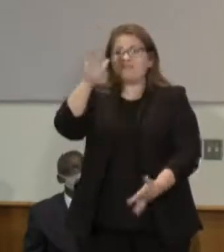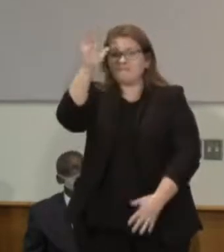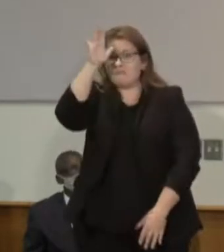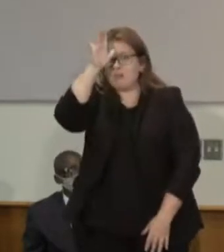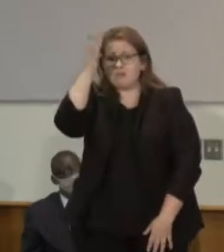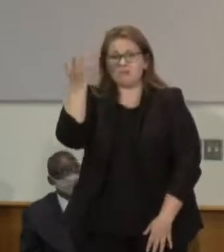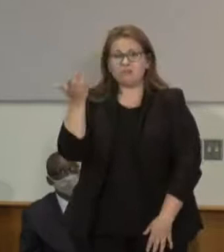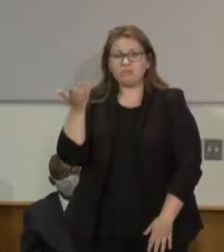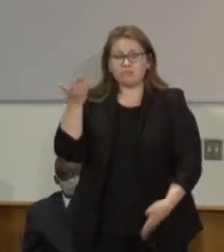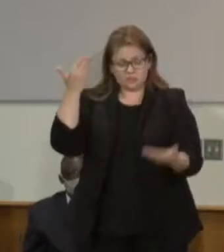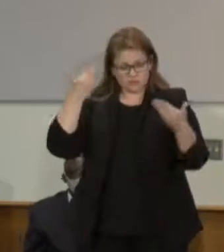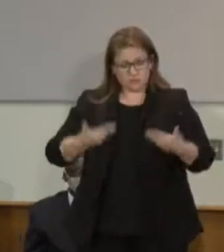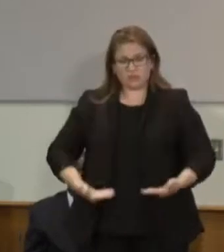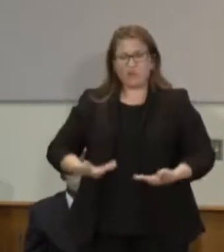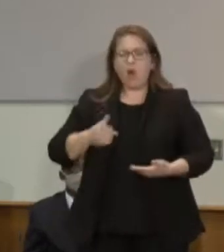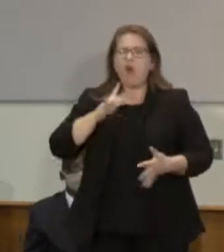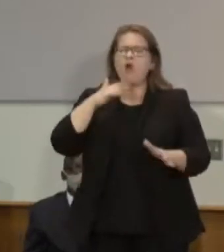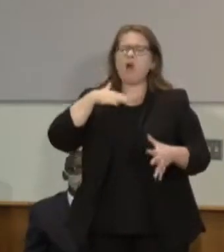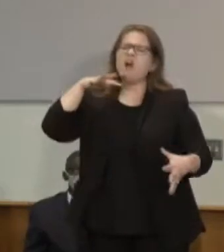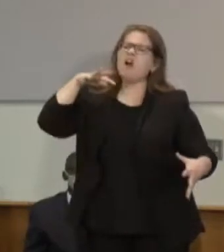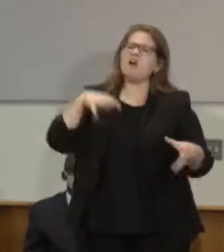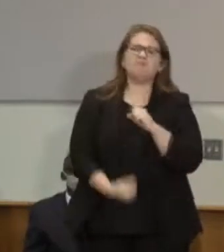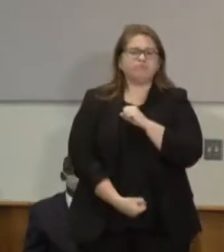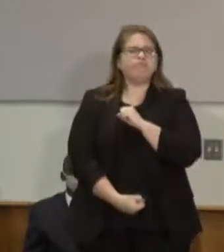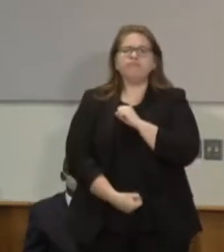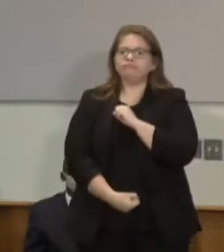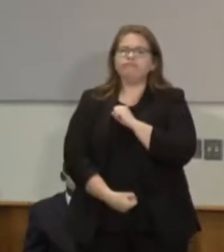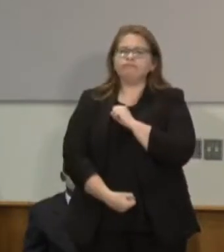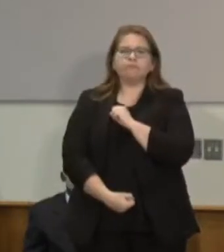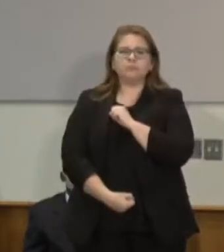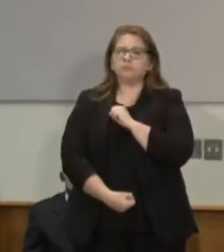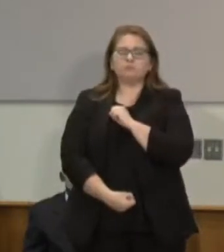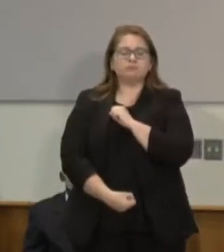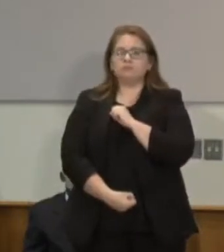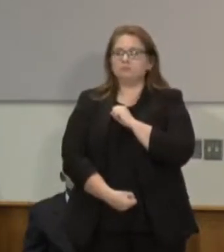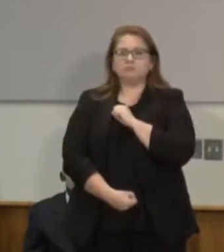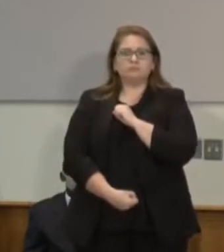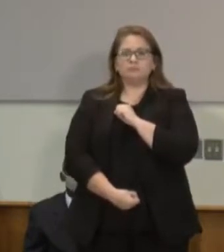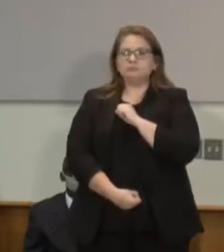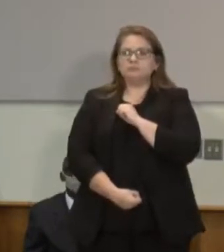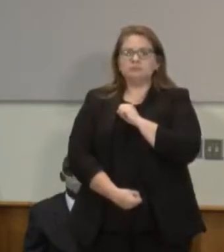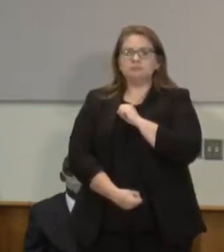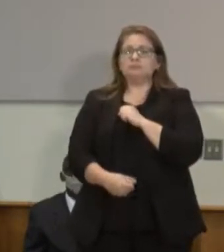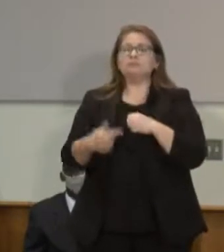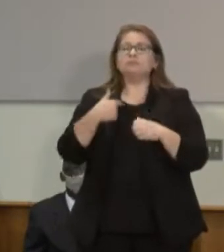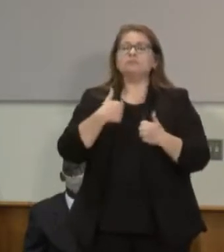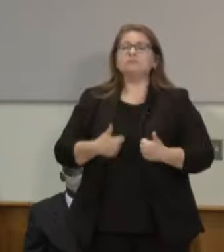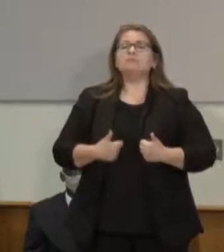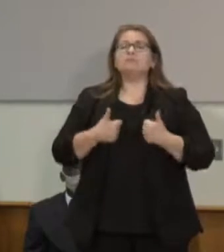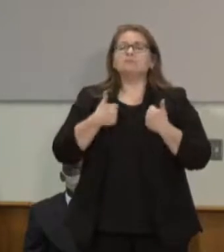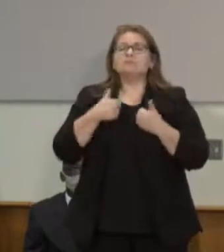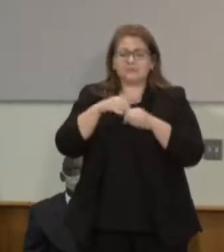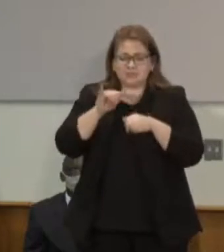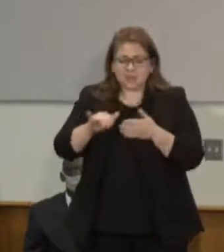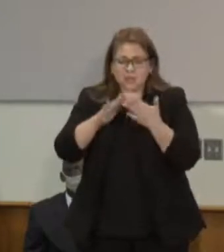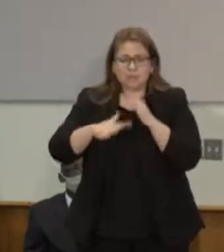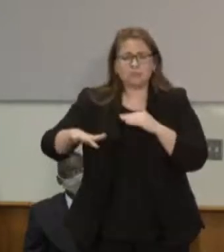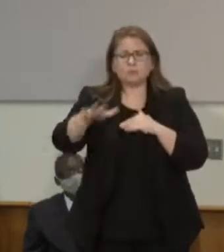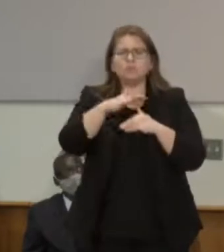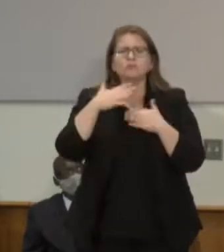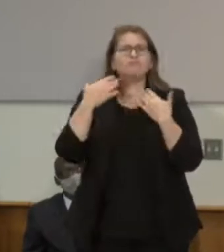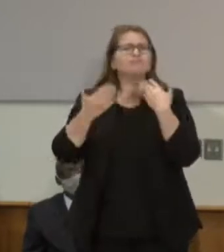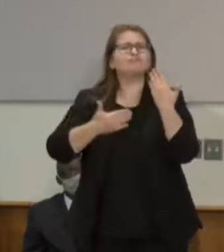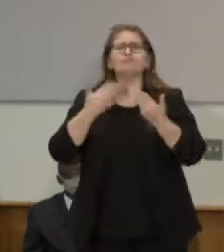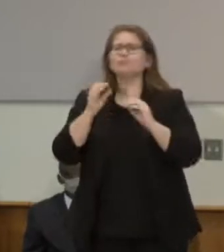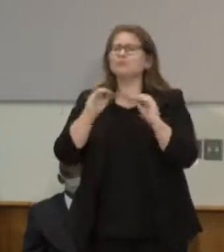Minnesotans all want to move through our communities without fear of our lives, our loved ones. But time and